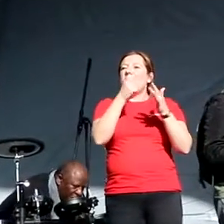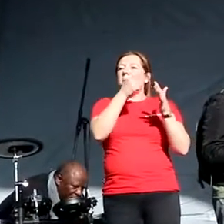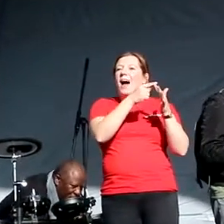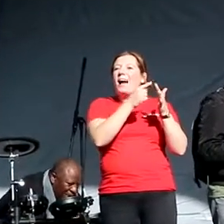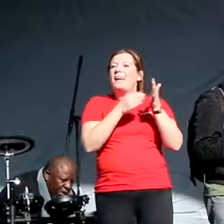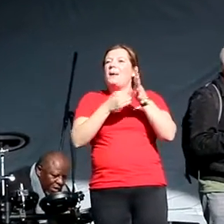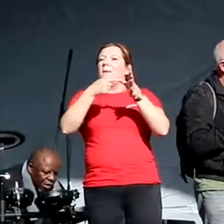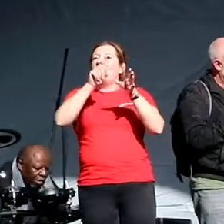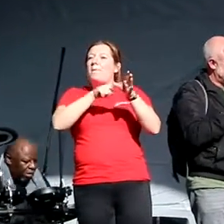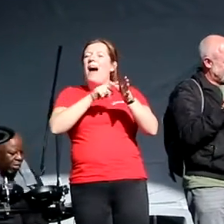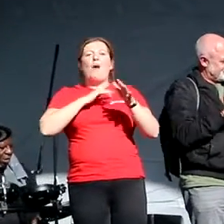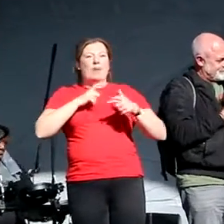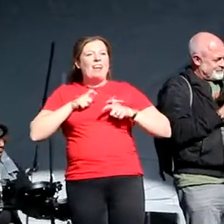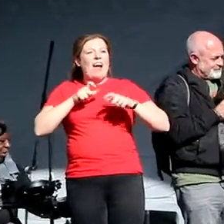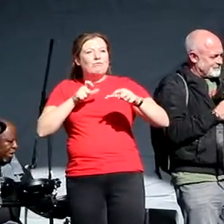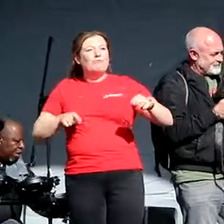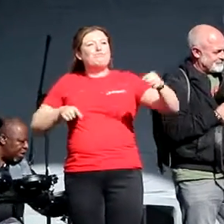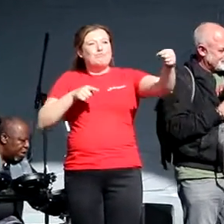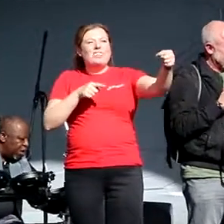more!